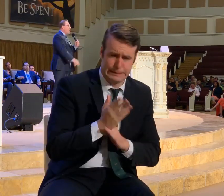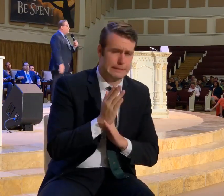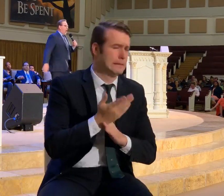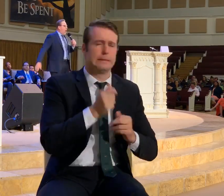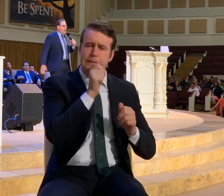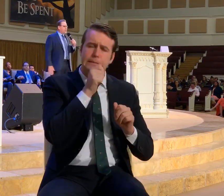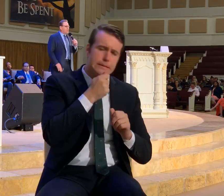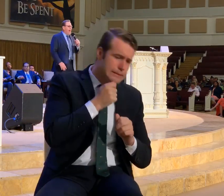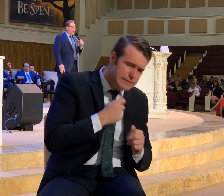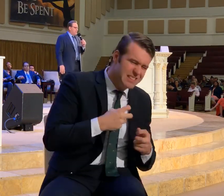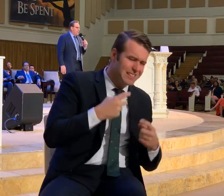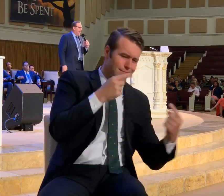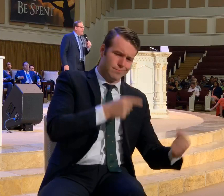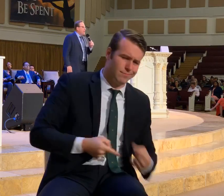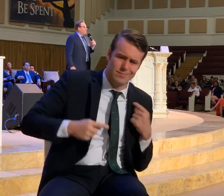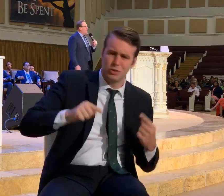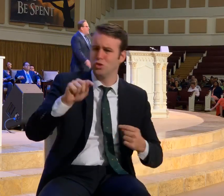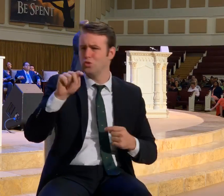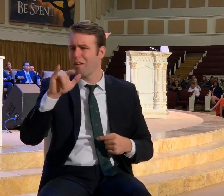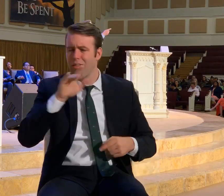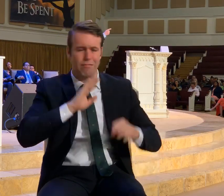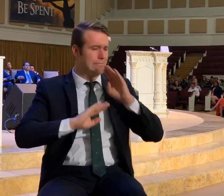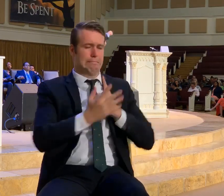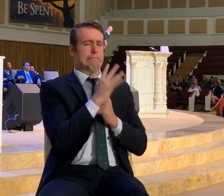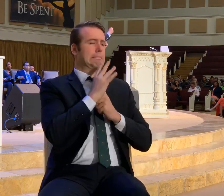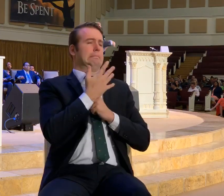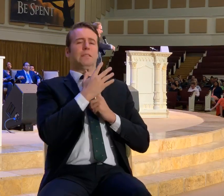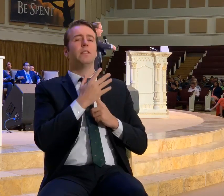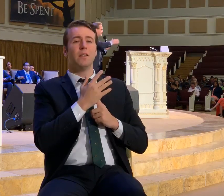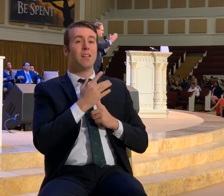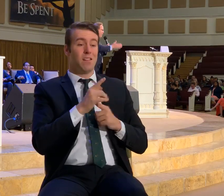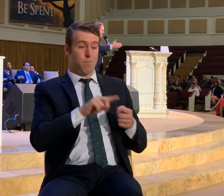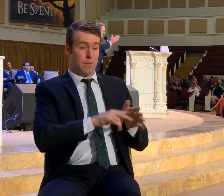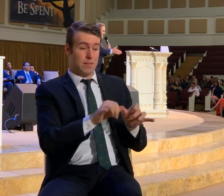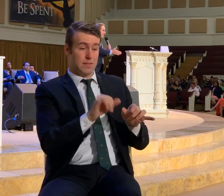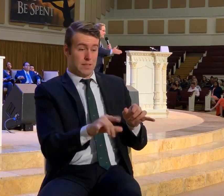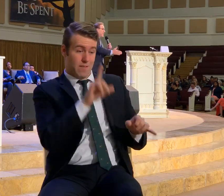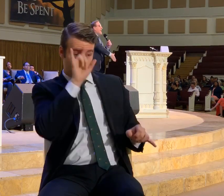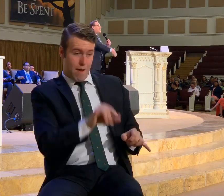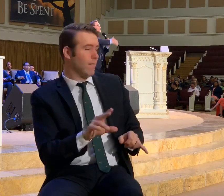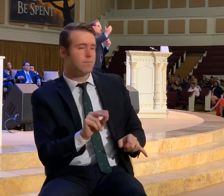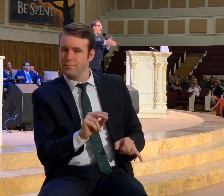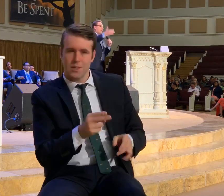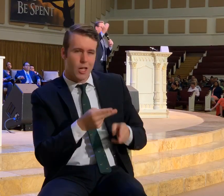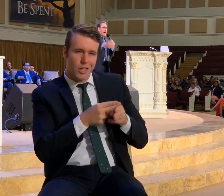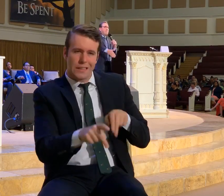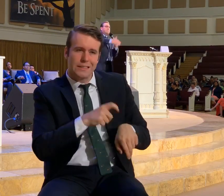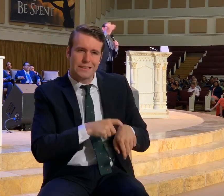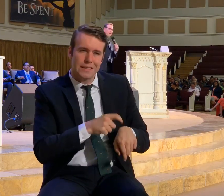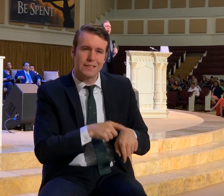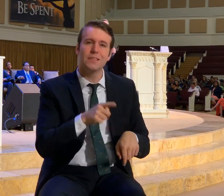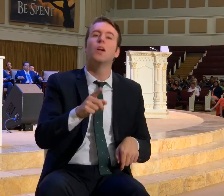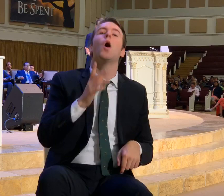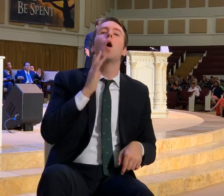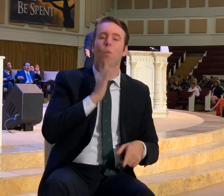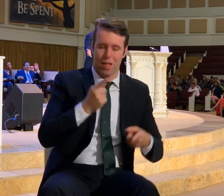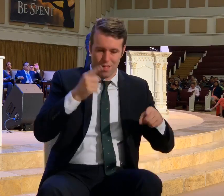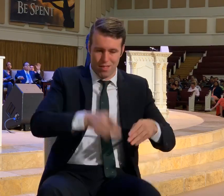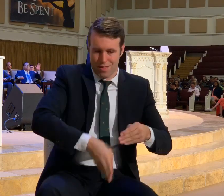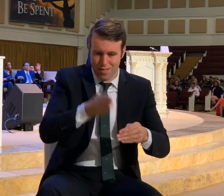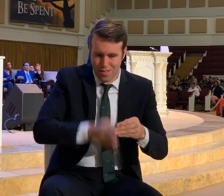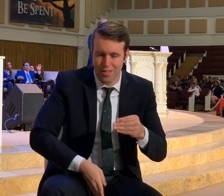going through. The hardest trial of your life. But it didn't come to stay. It's only a season. It's going to come to pass.